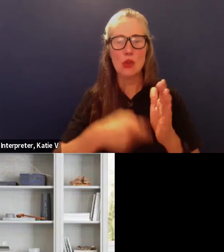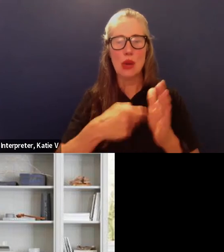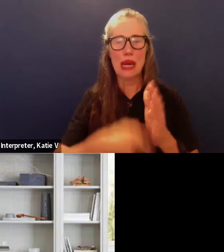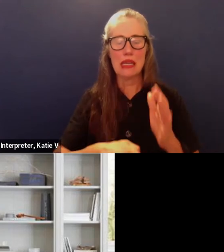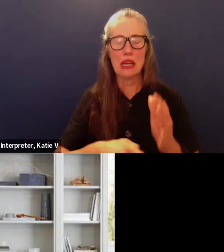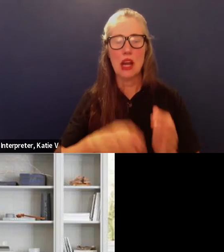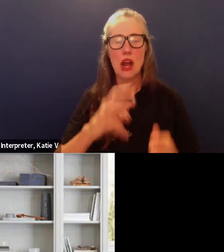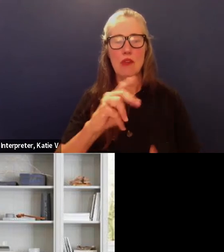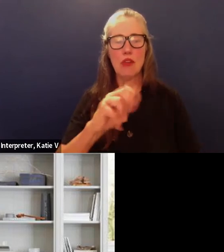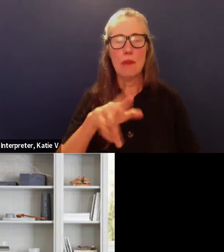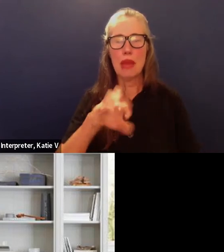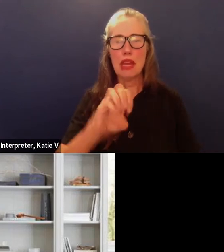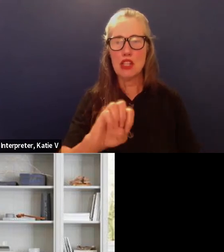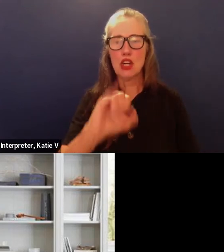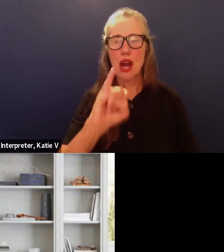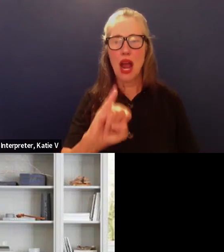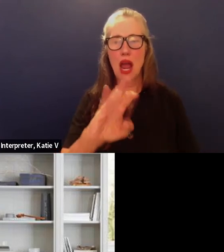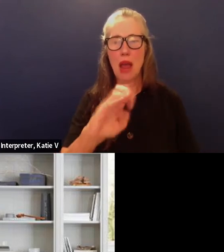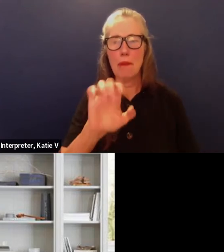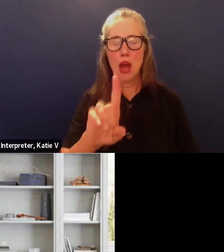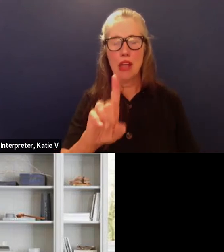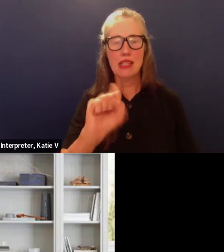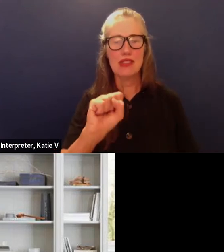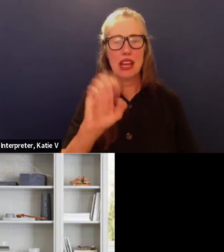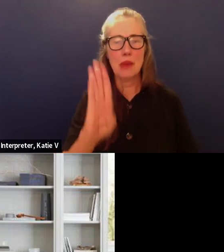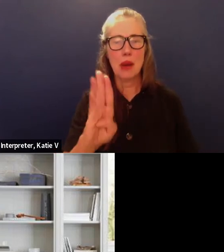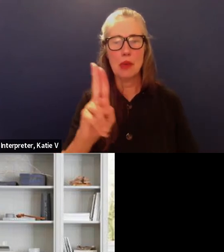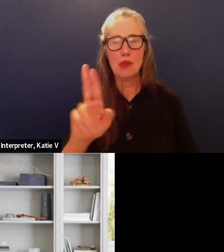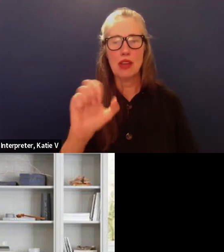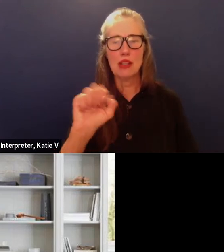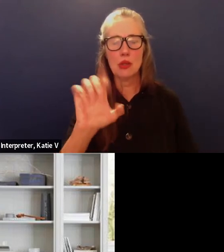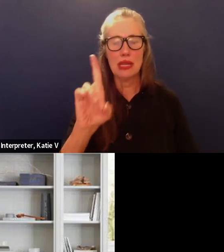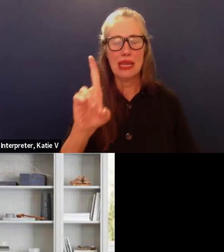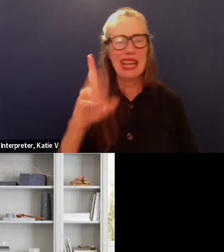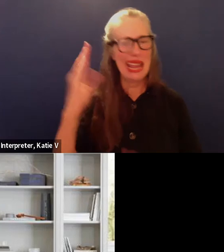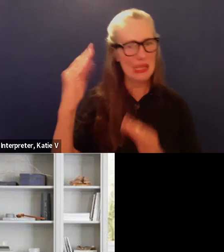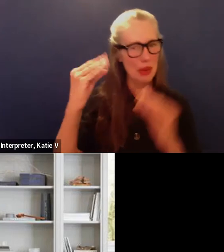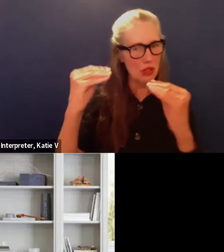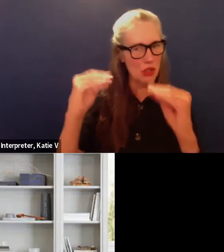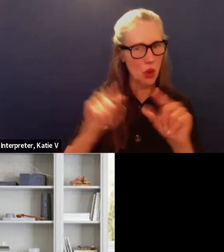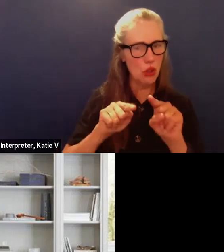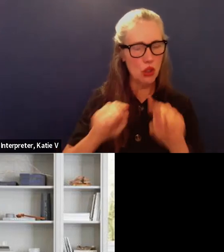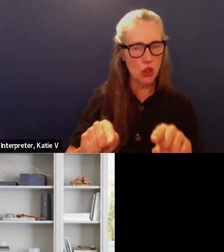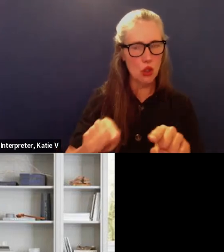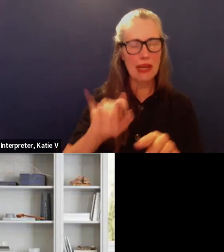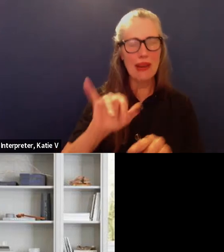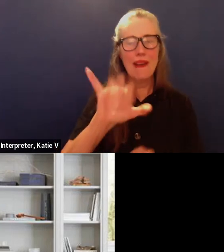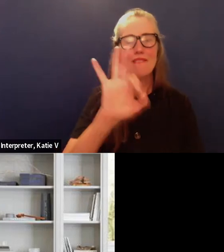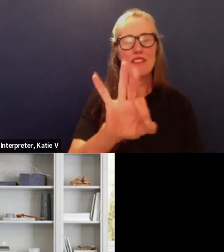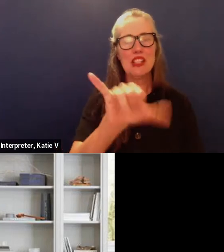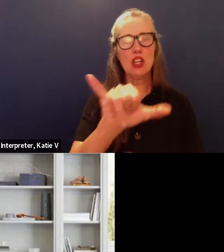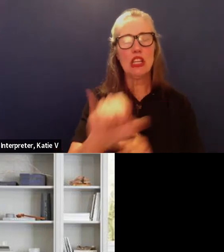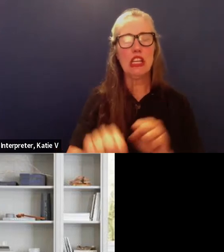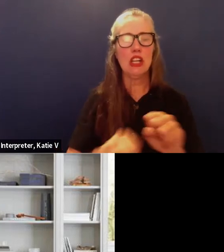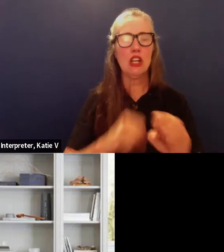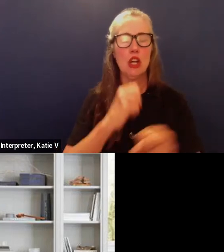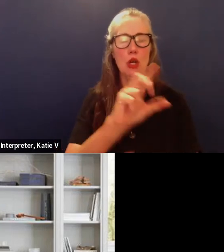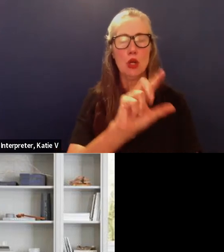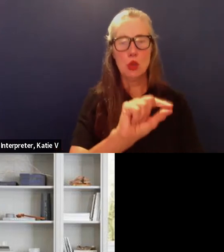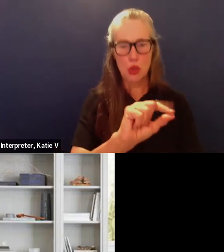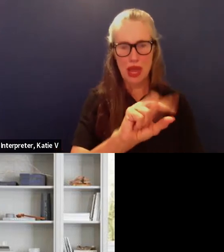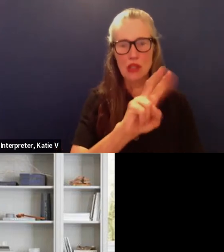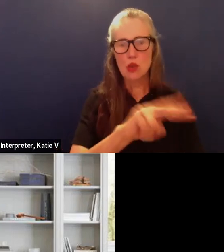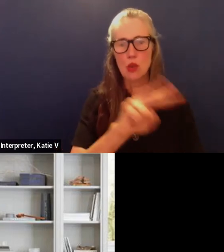I bonds of the Santa Barbara Unified School District expected to be sold during fiscal year 2022-23